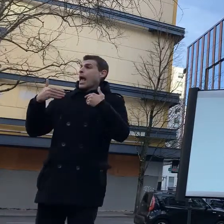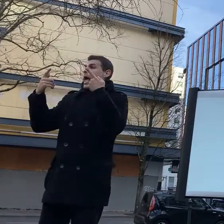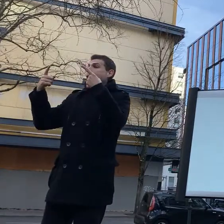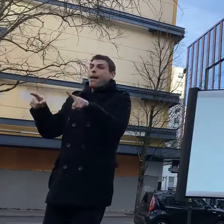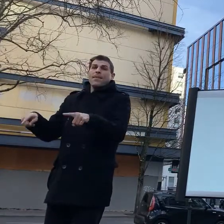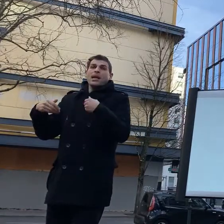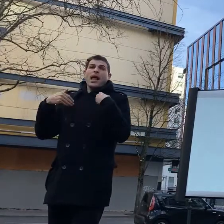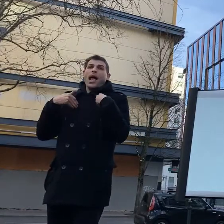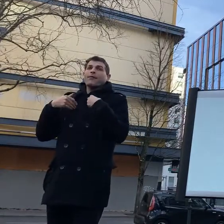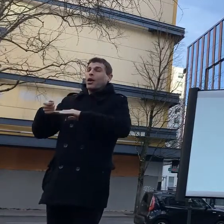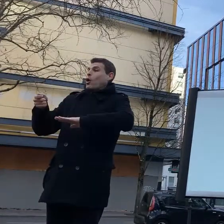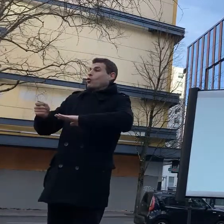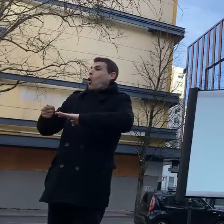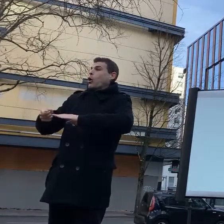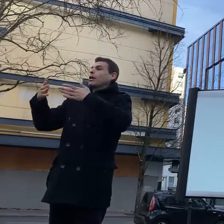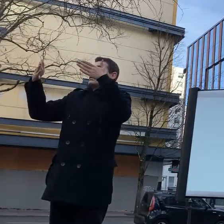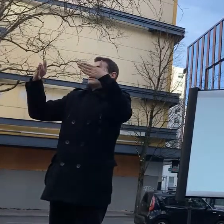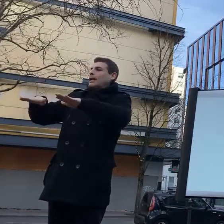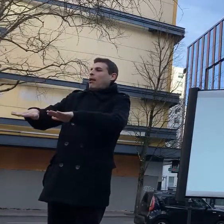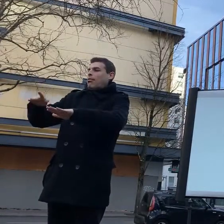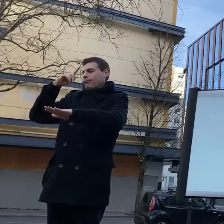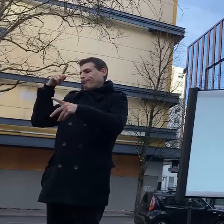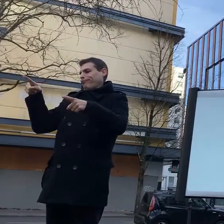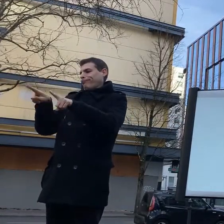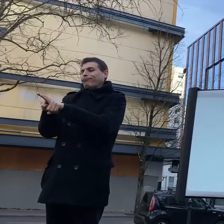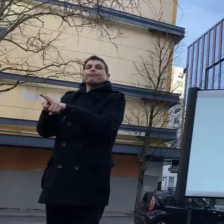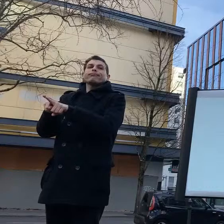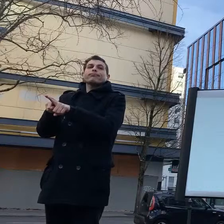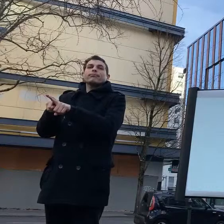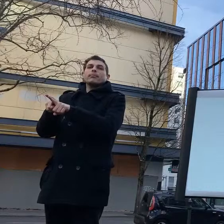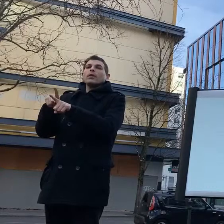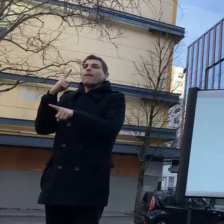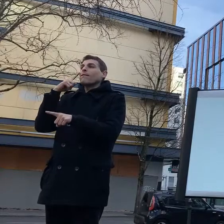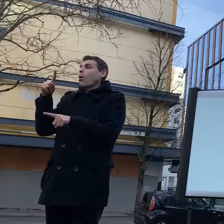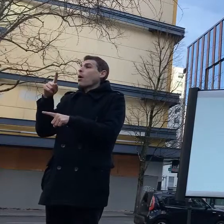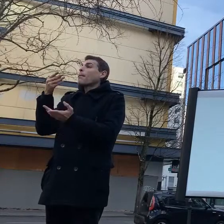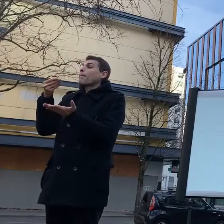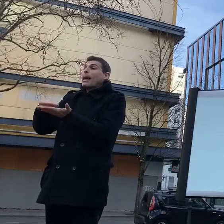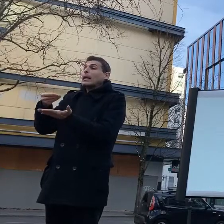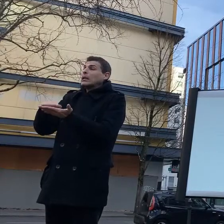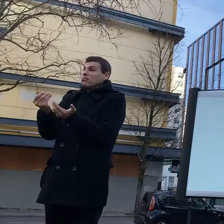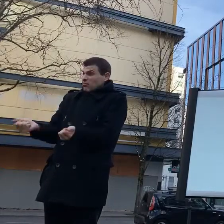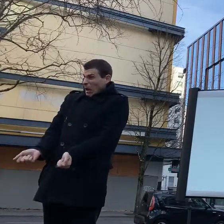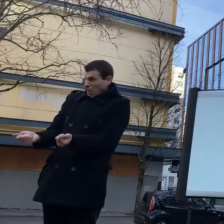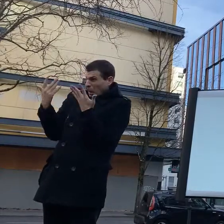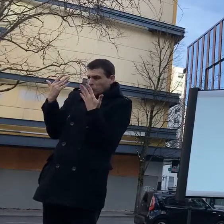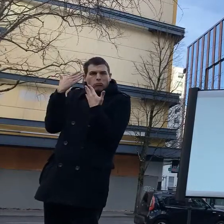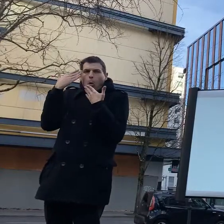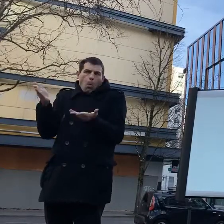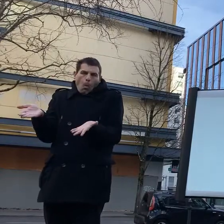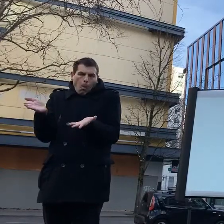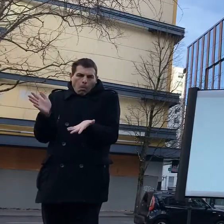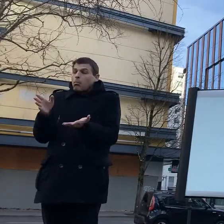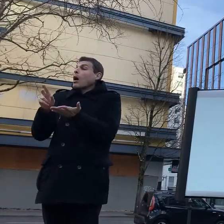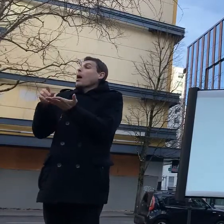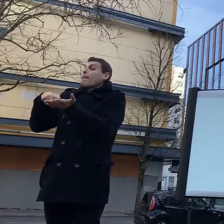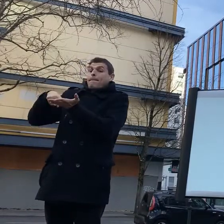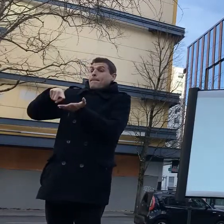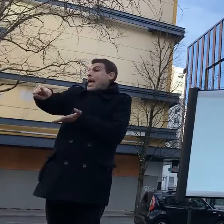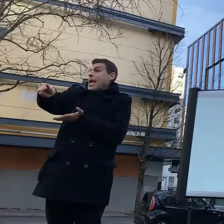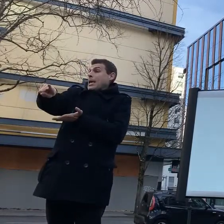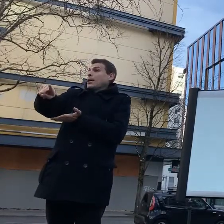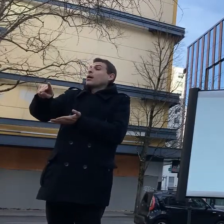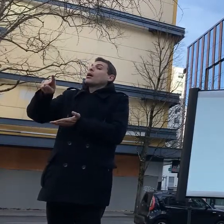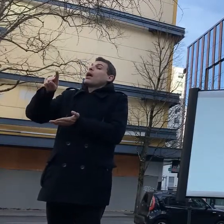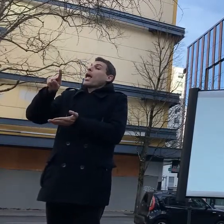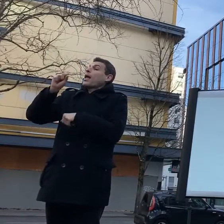and then somehow in 2011 after that settlement the next msds i can find which